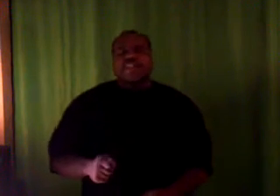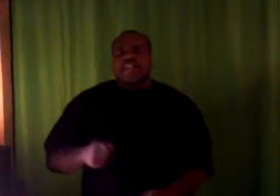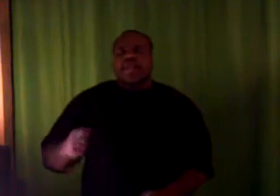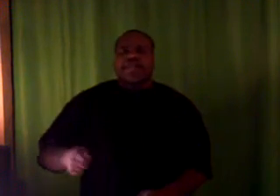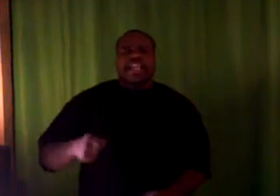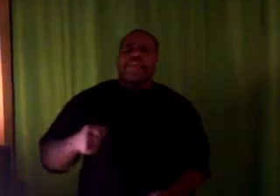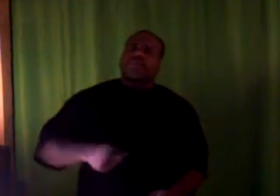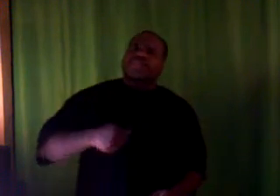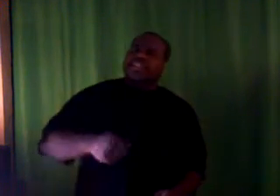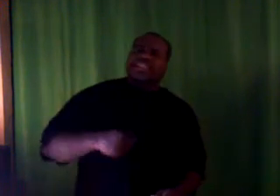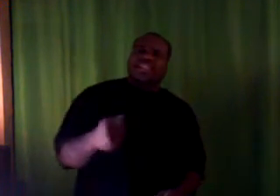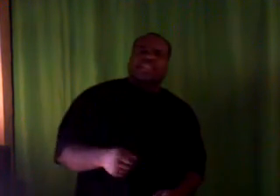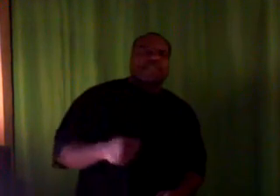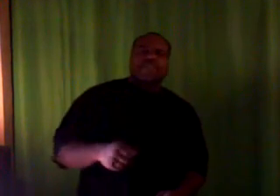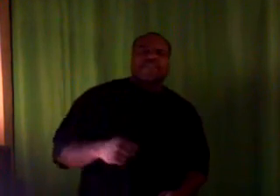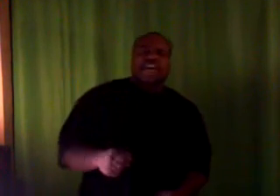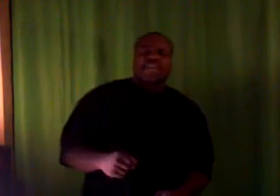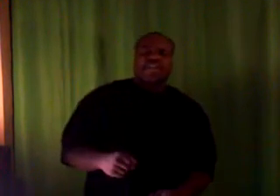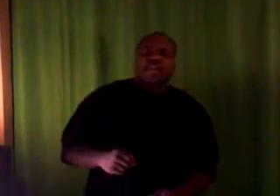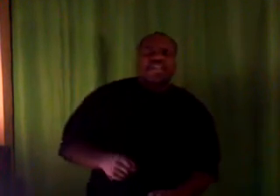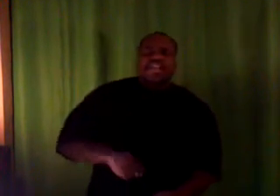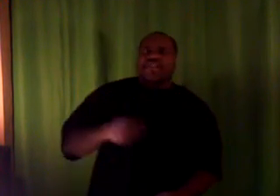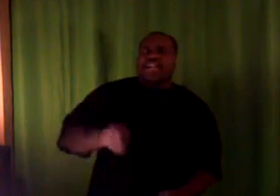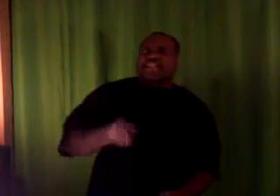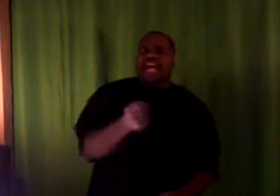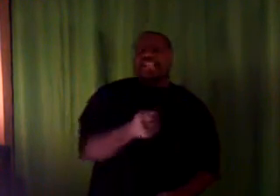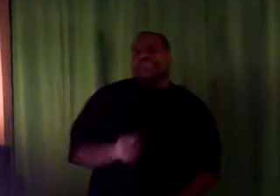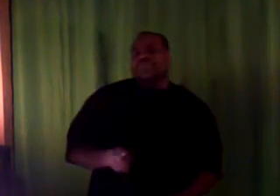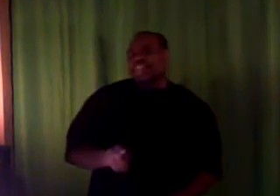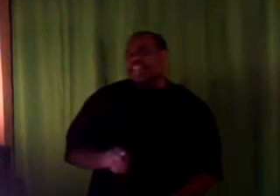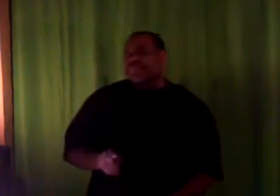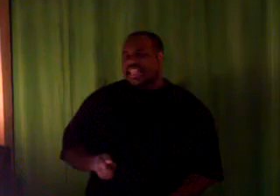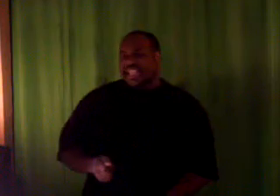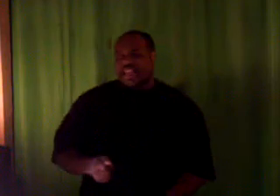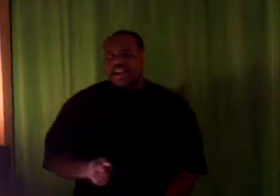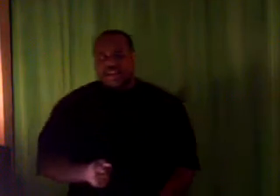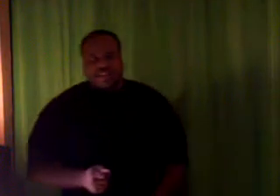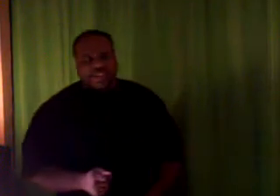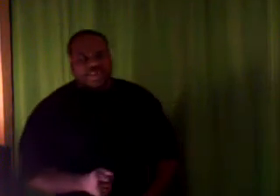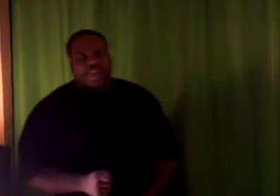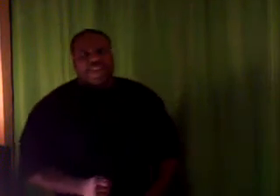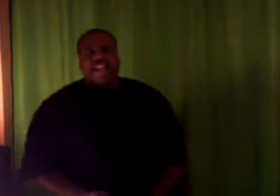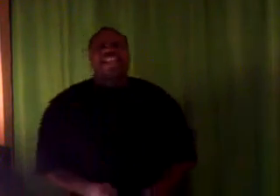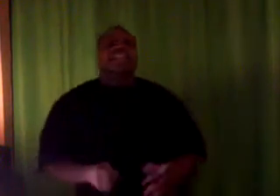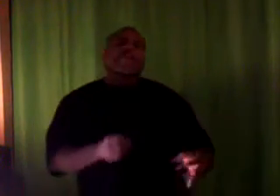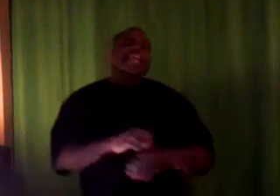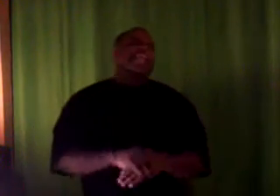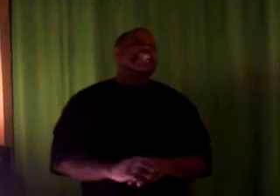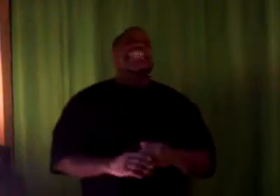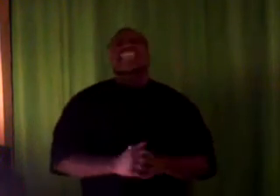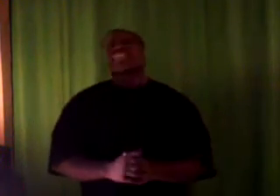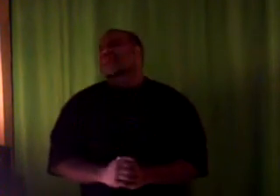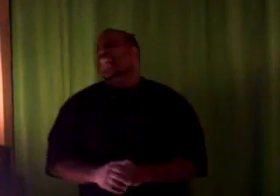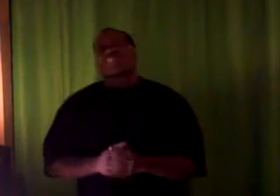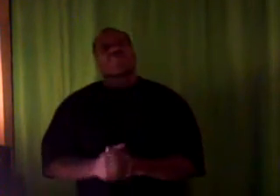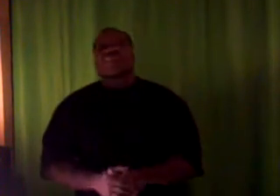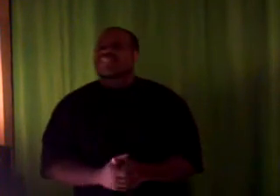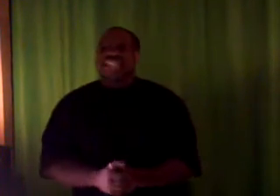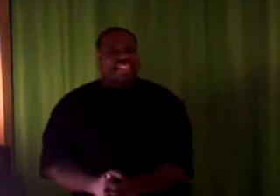he would give them such and such amount of money, you know, if they took out this brother that he wasn't getting along with. And the Hispanic man said something made so much sense.